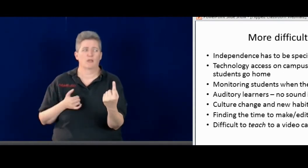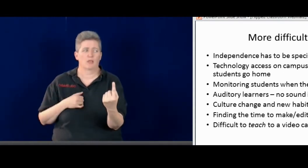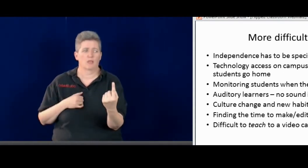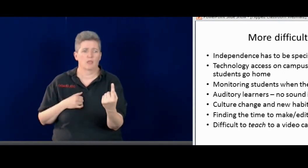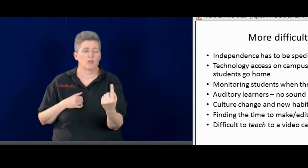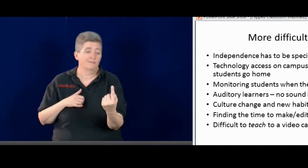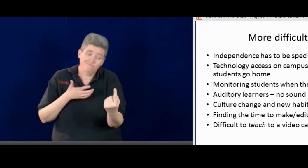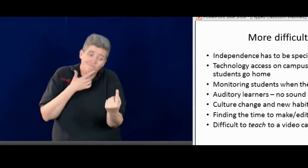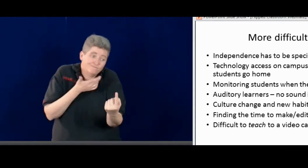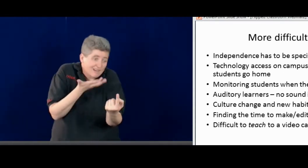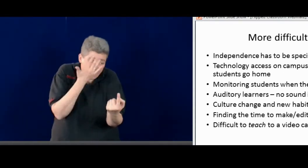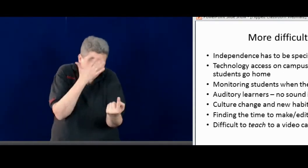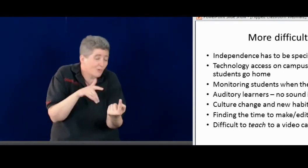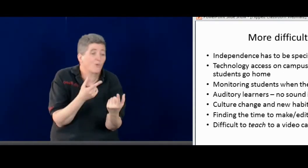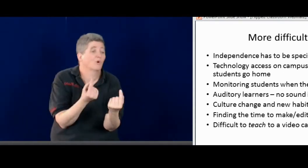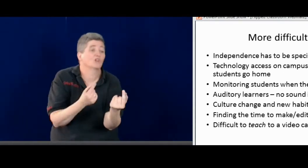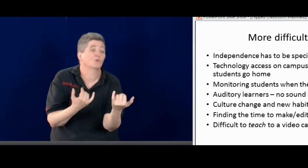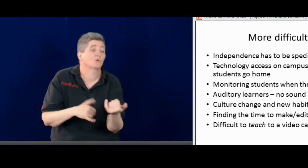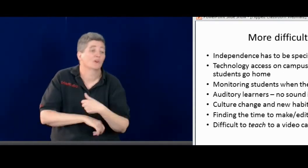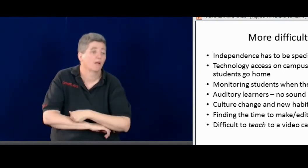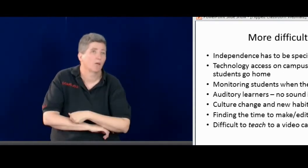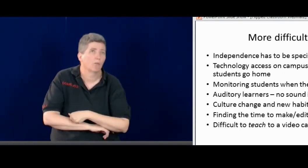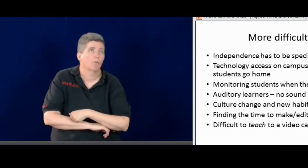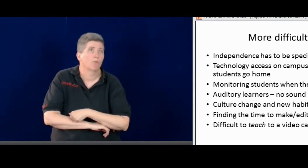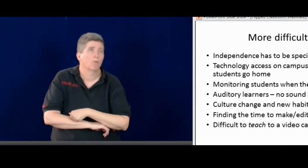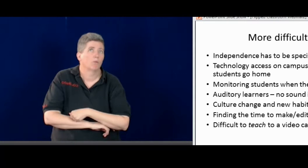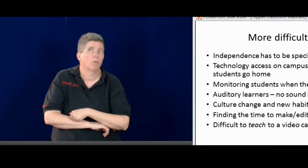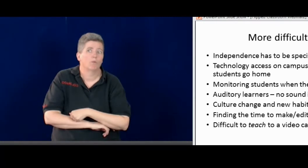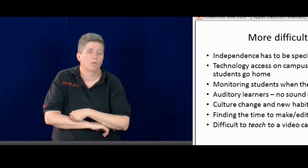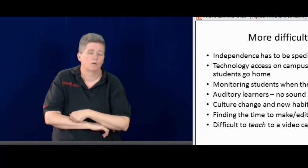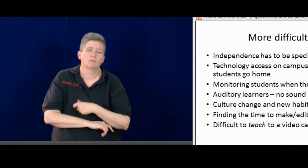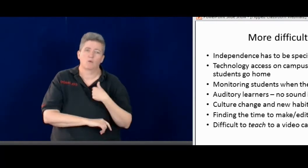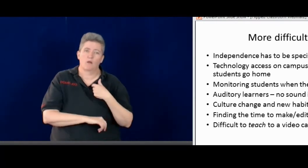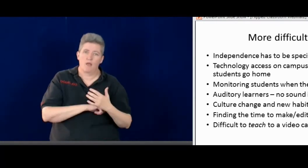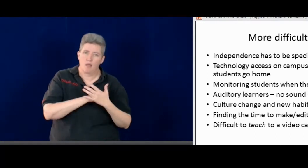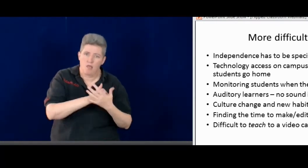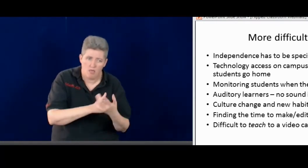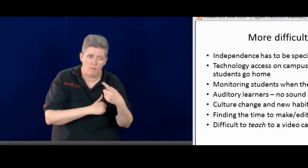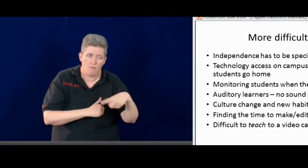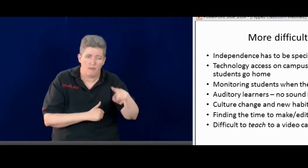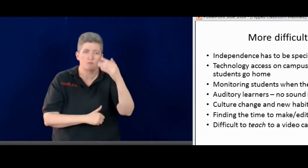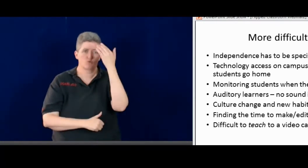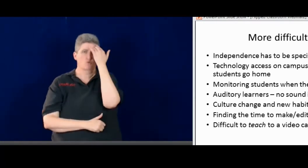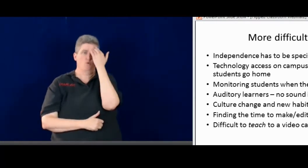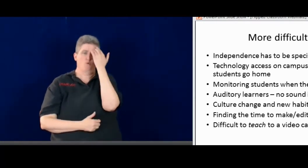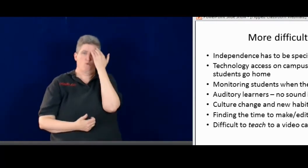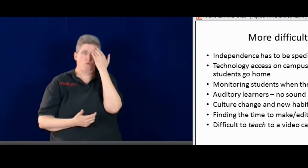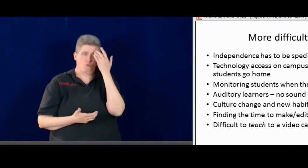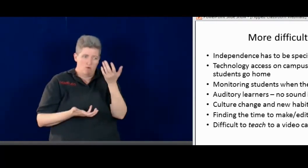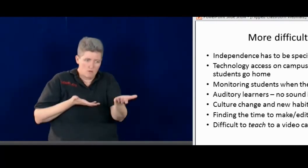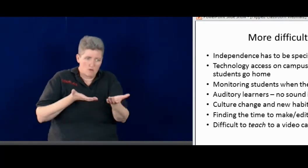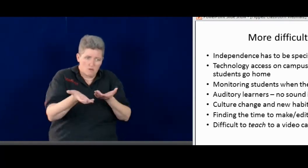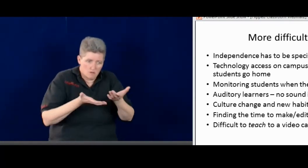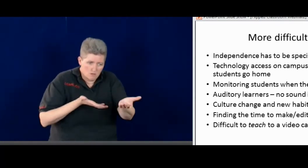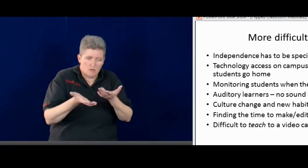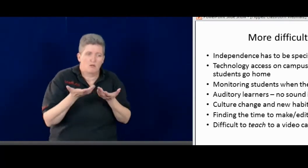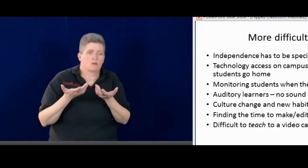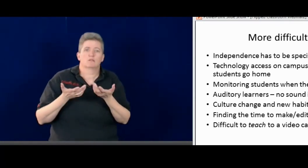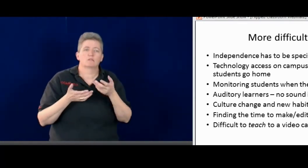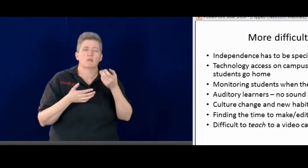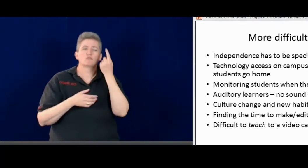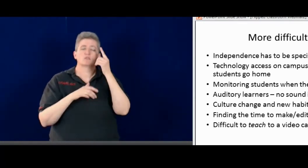Sometimes students saying, well, what am I supposed to do? And I'll say, I don't know. What are you supposed to do? And they just sit there. So again, I have to help them